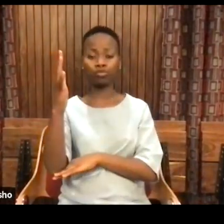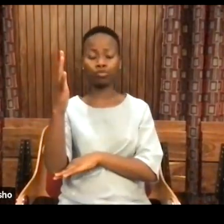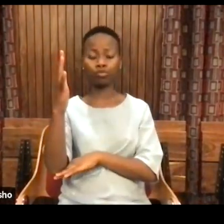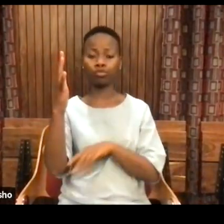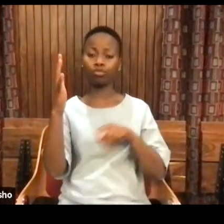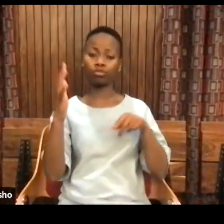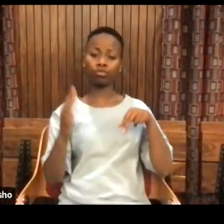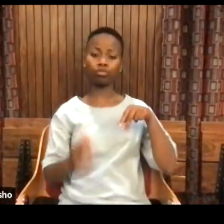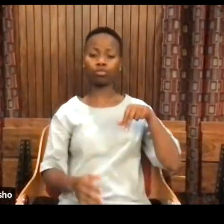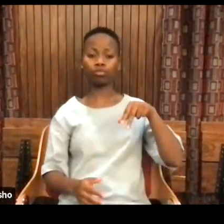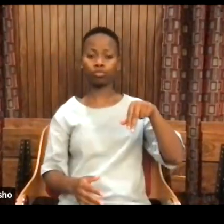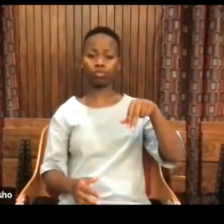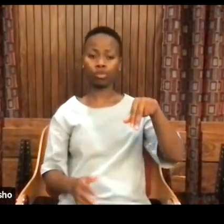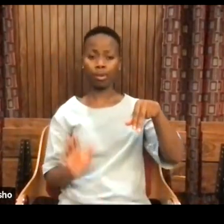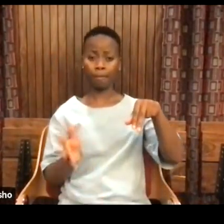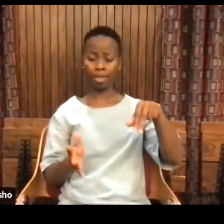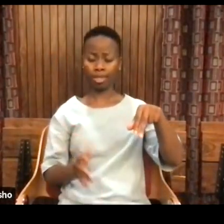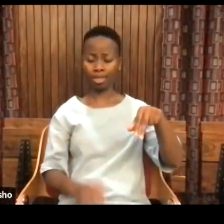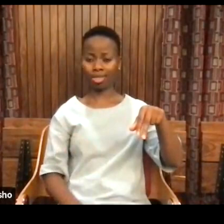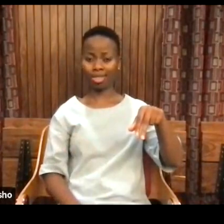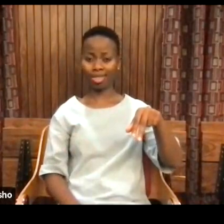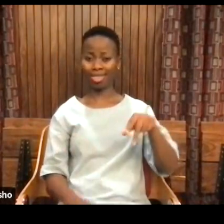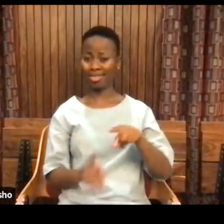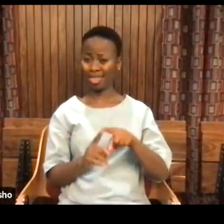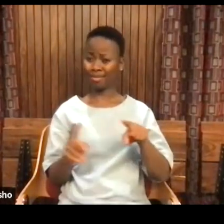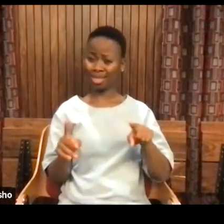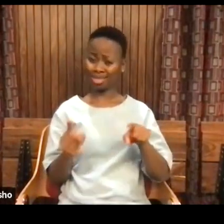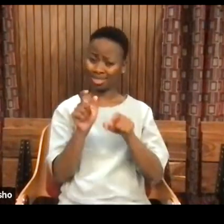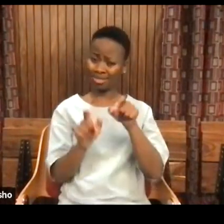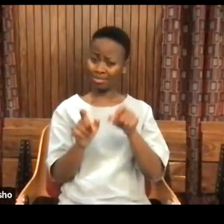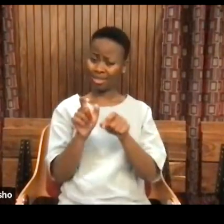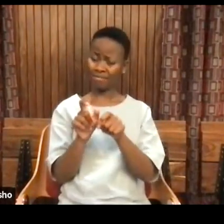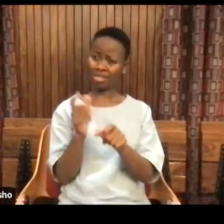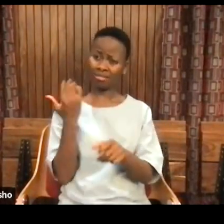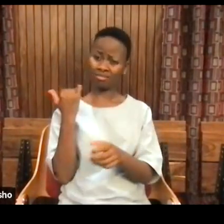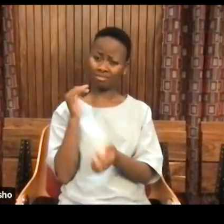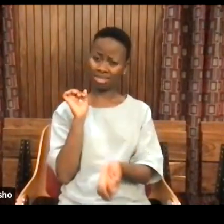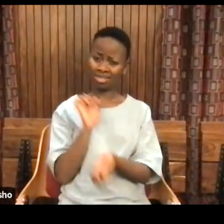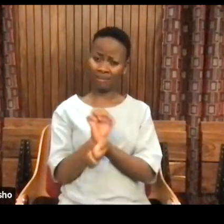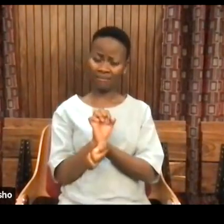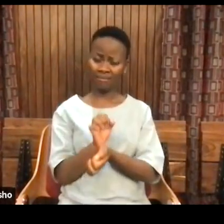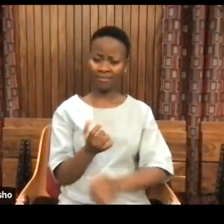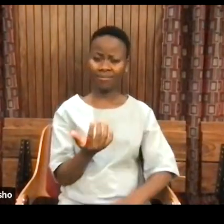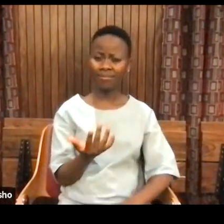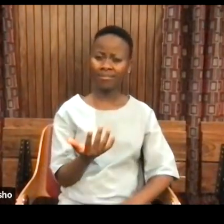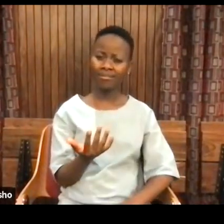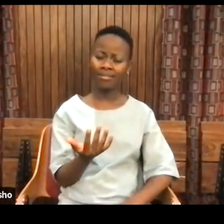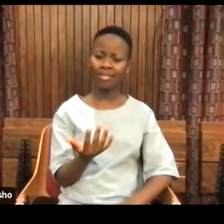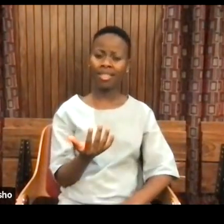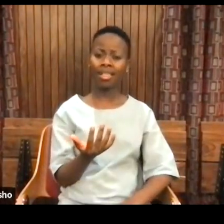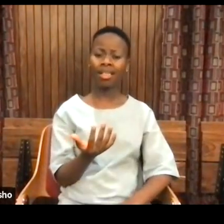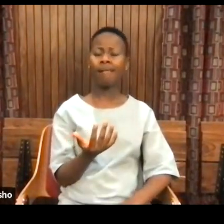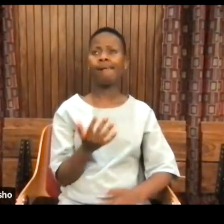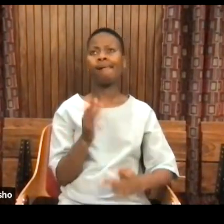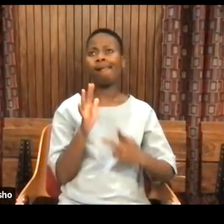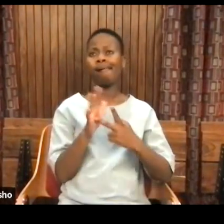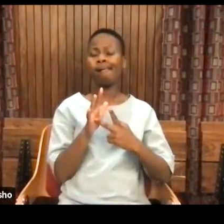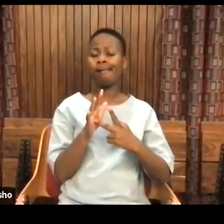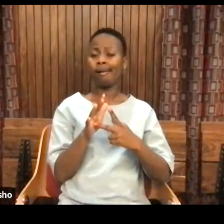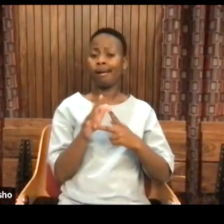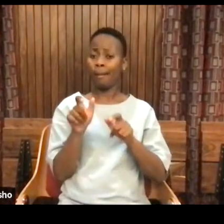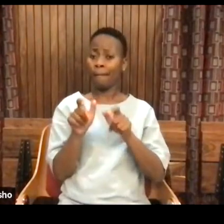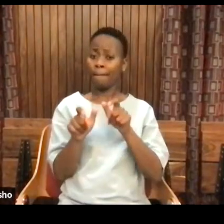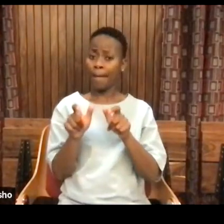But the truth of the matter is, those people who are enslaved, those people in the other places who are the Indigenous peoples,